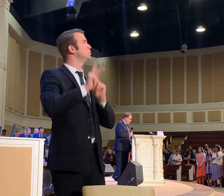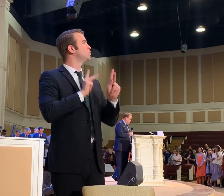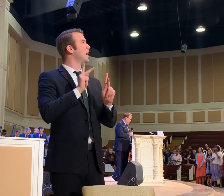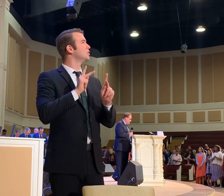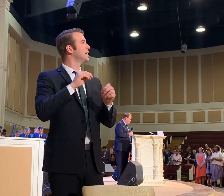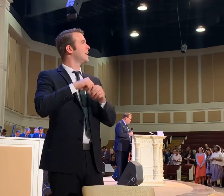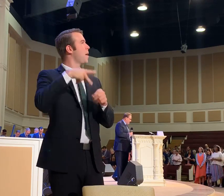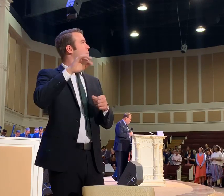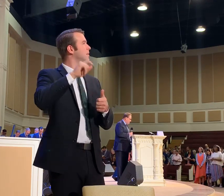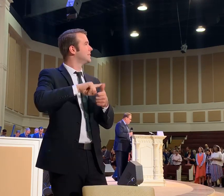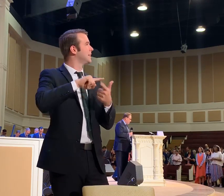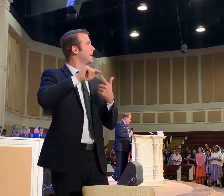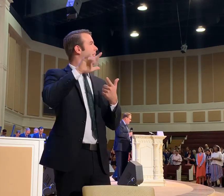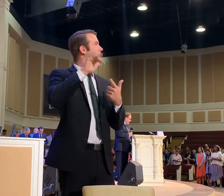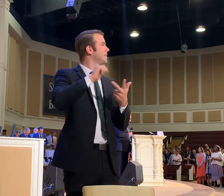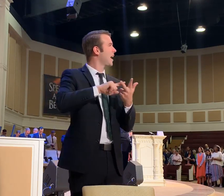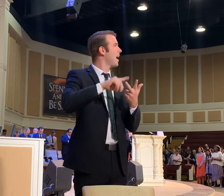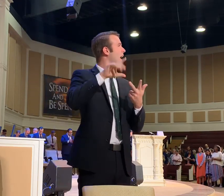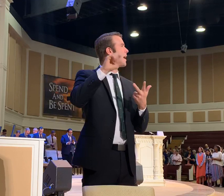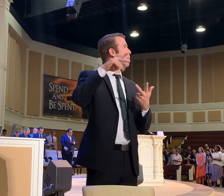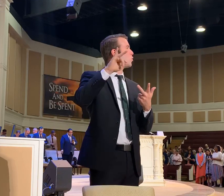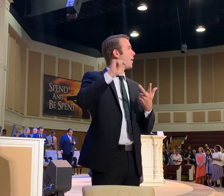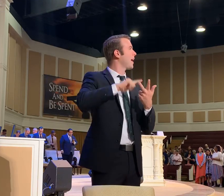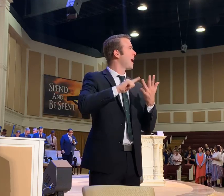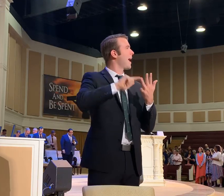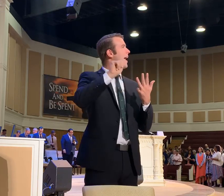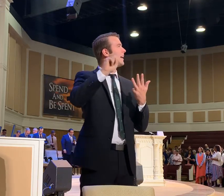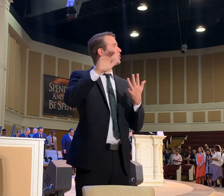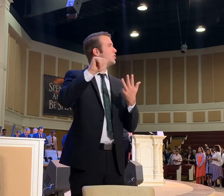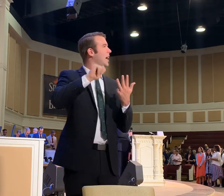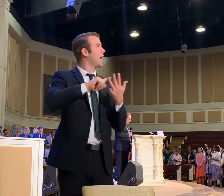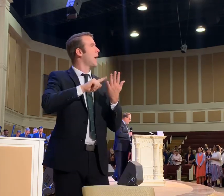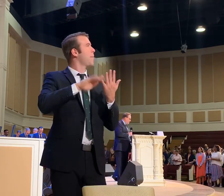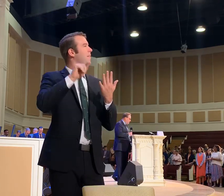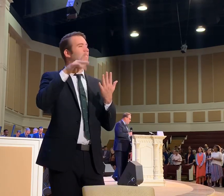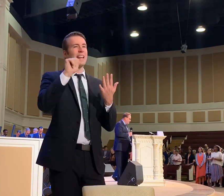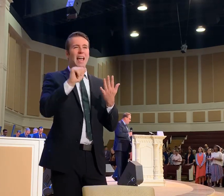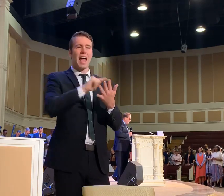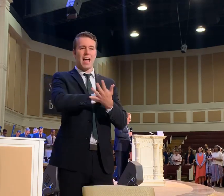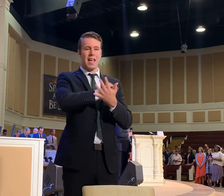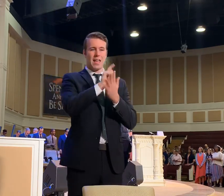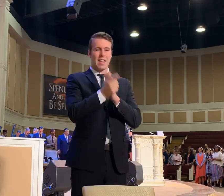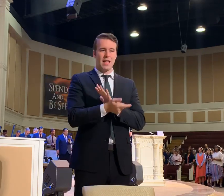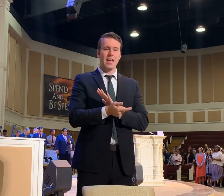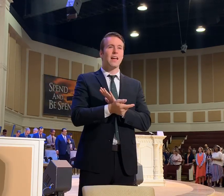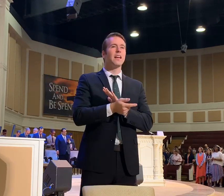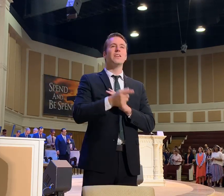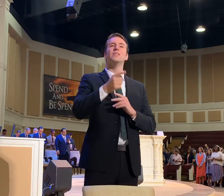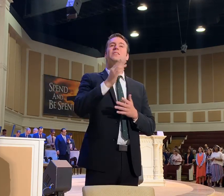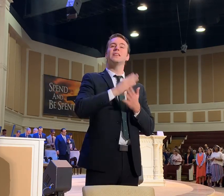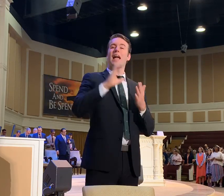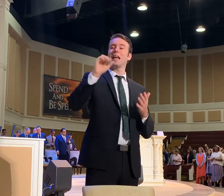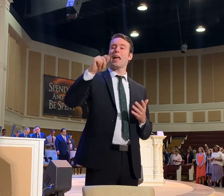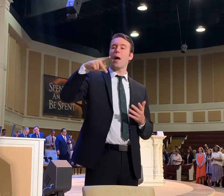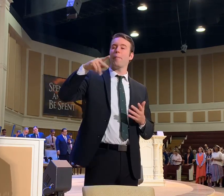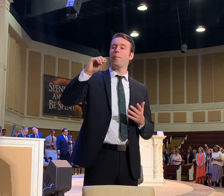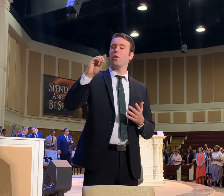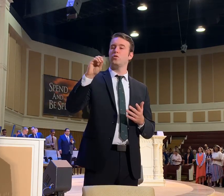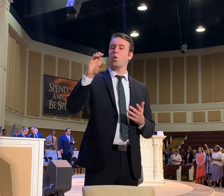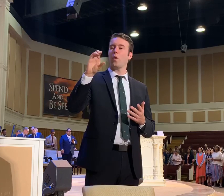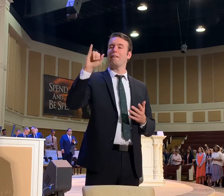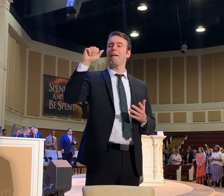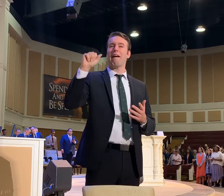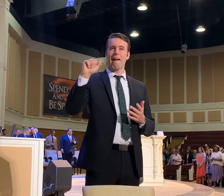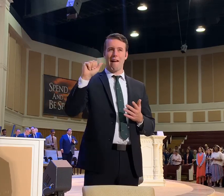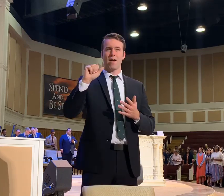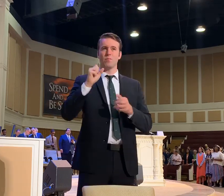Pontius, Galatia, Cappadocia, Asia, and Bithynia. No, I said it right. You always say Cappadocia. It's Cappadocia. I went